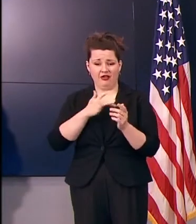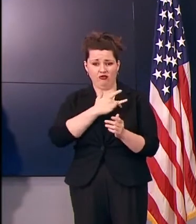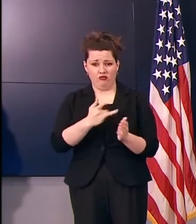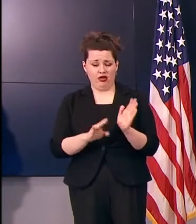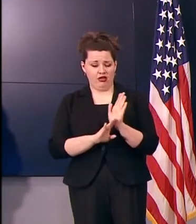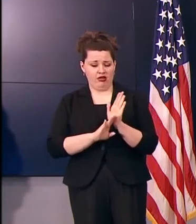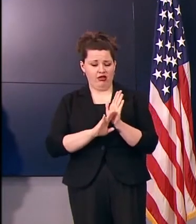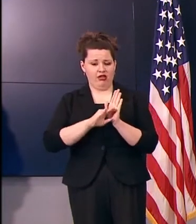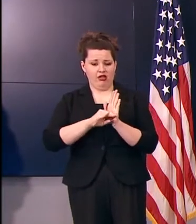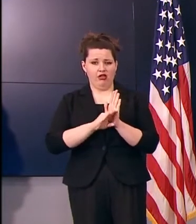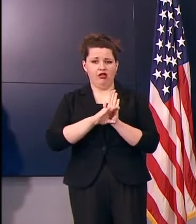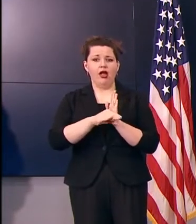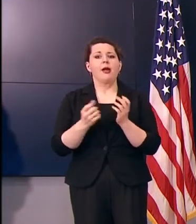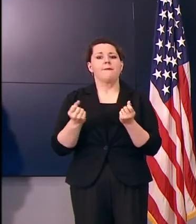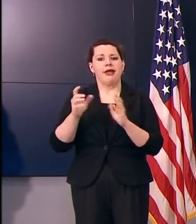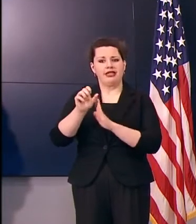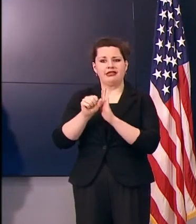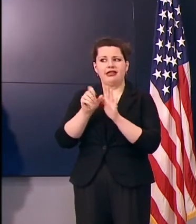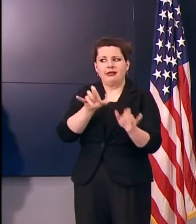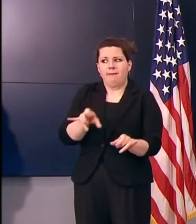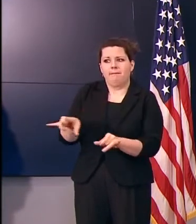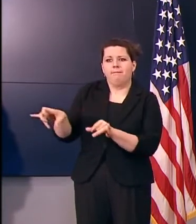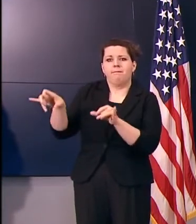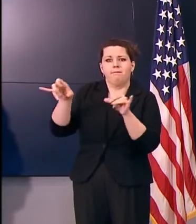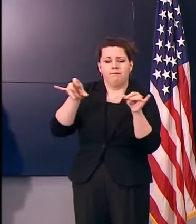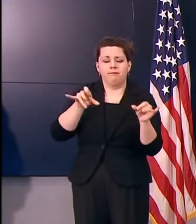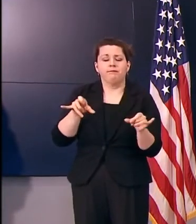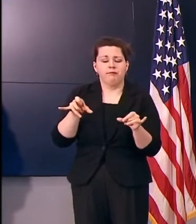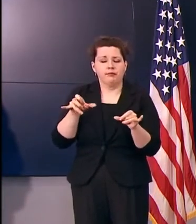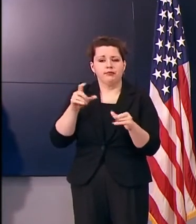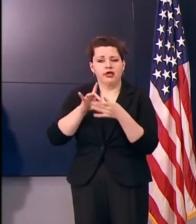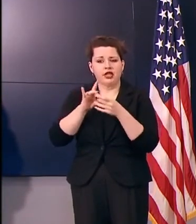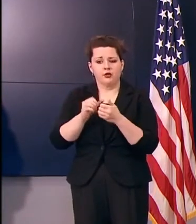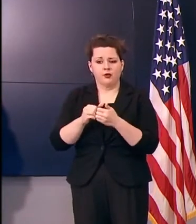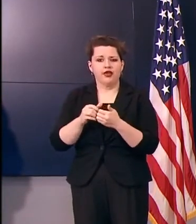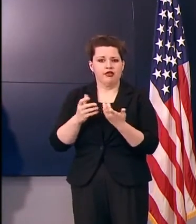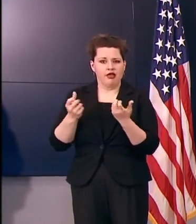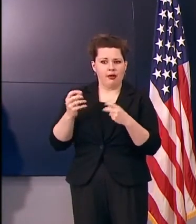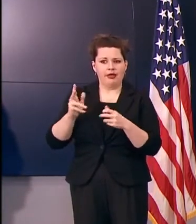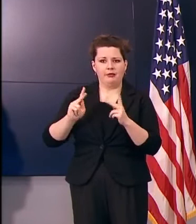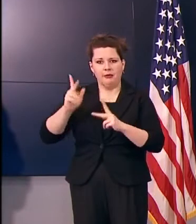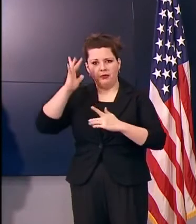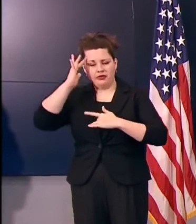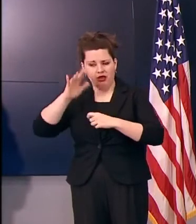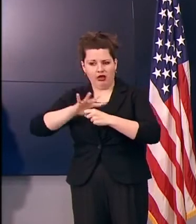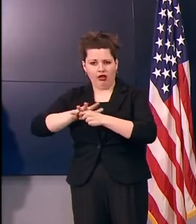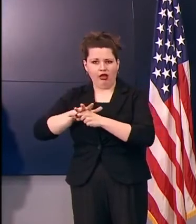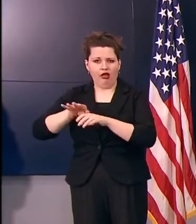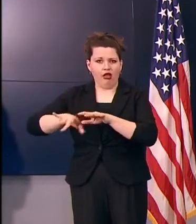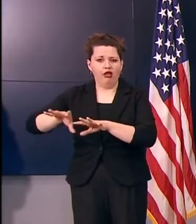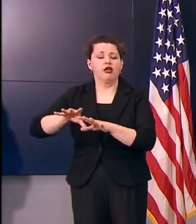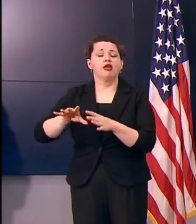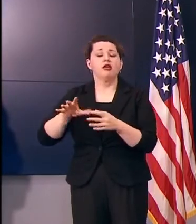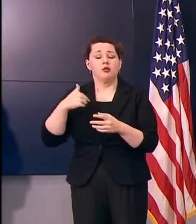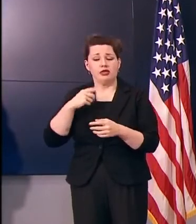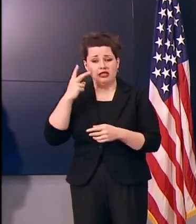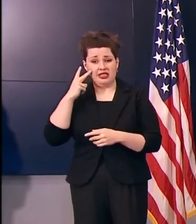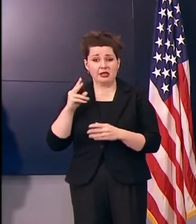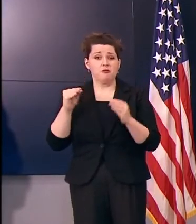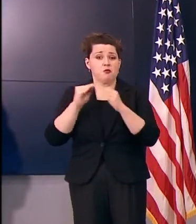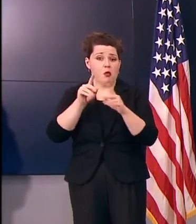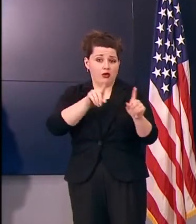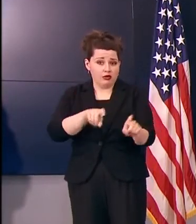time is similar to what many states have seen in terms of the activity and where we start to see as we're expanding testing